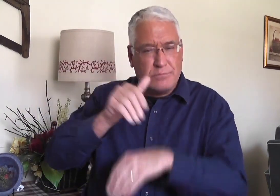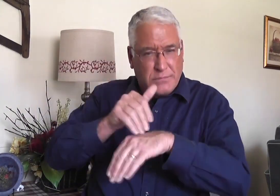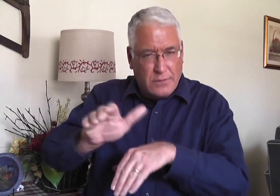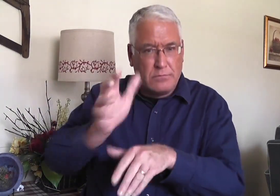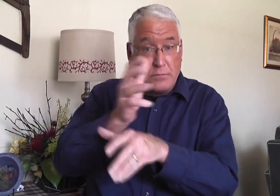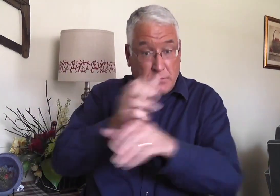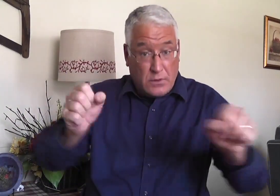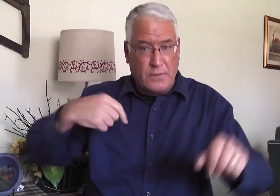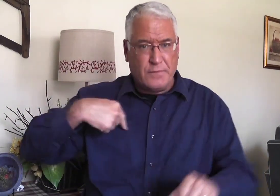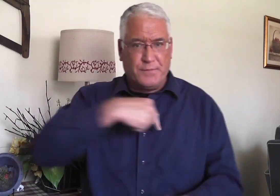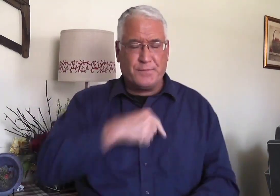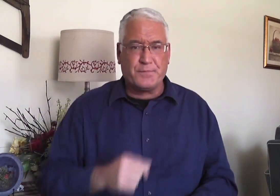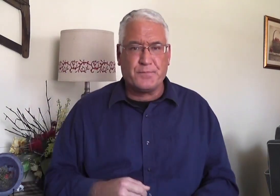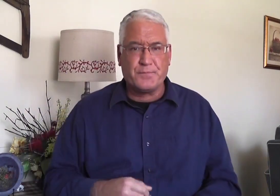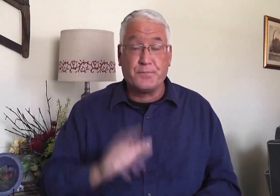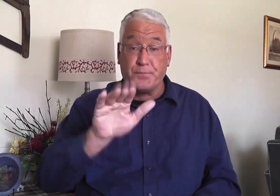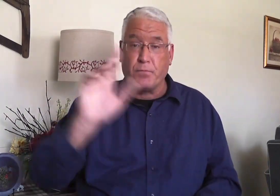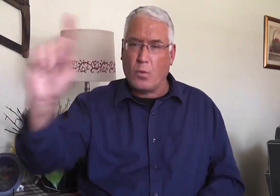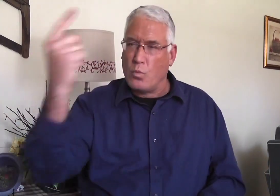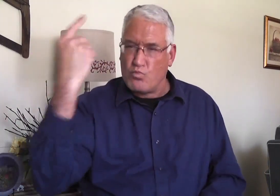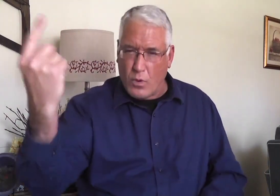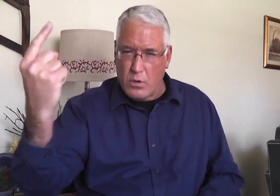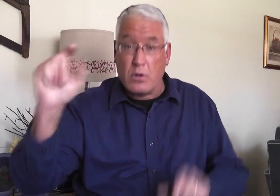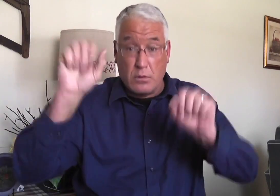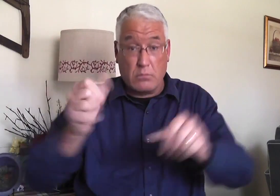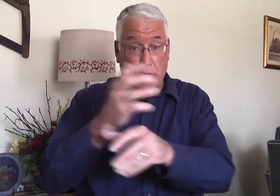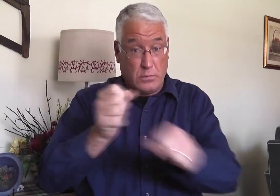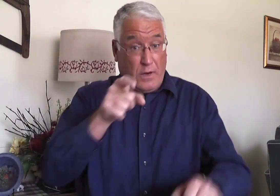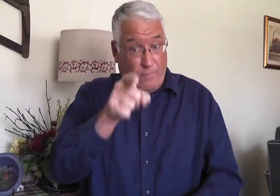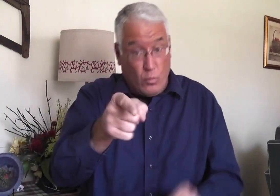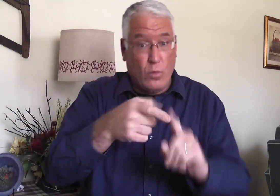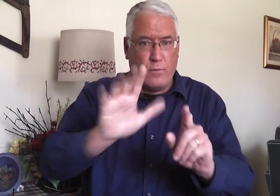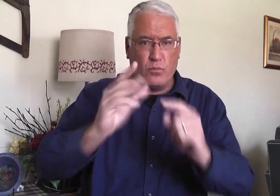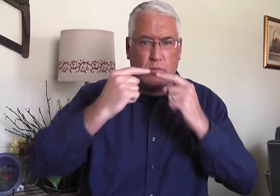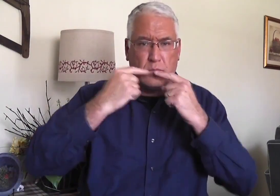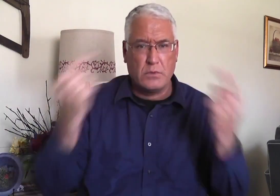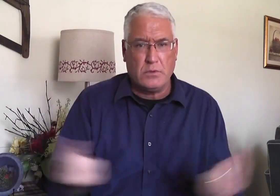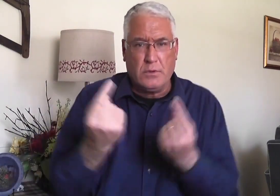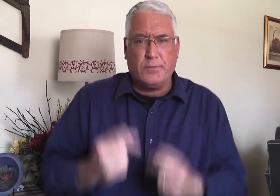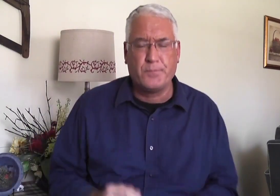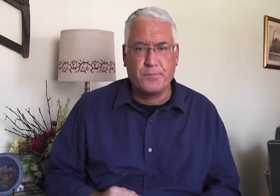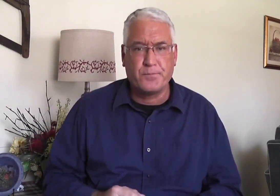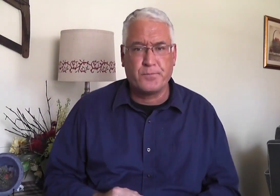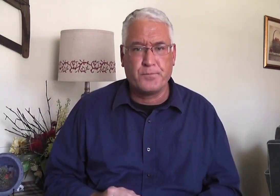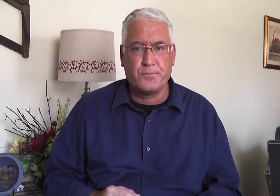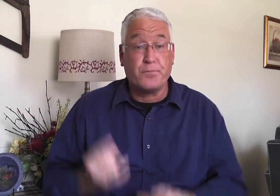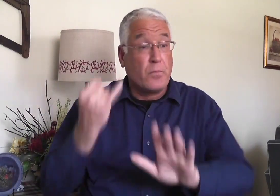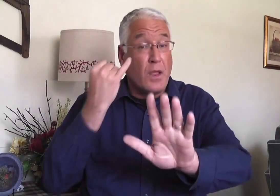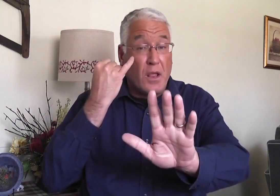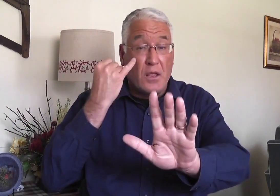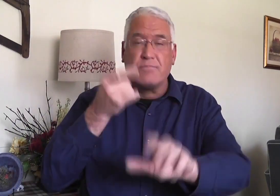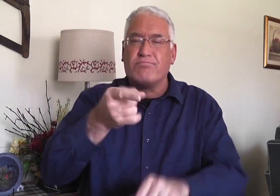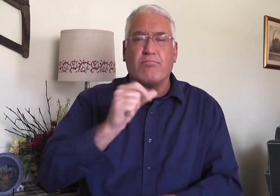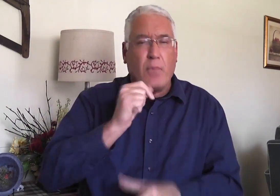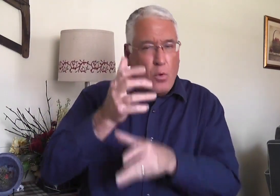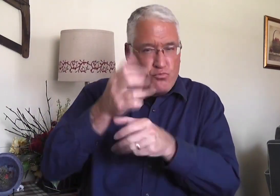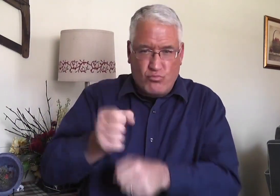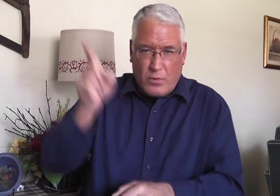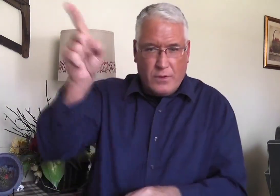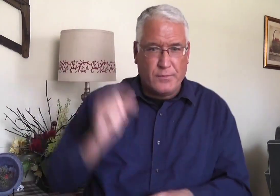him, that God sent the Savior for us. He is the only one who can save you and me from our sins. If